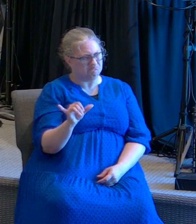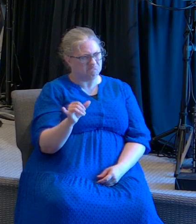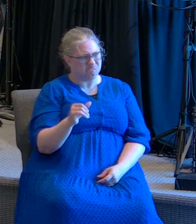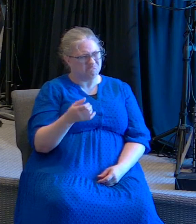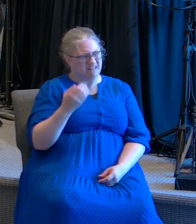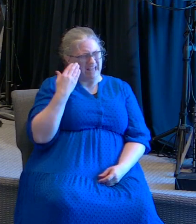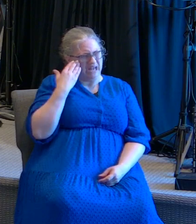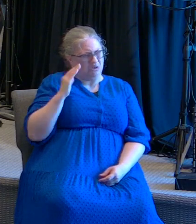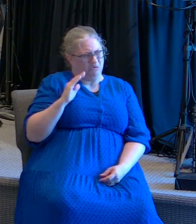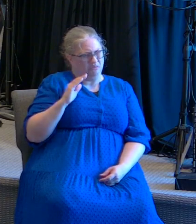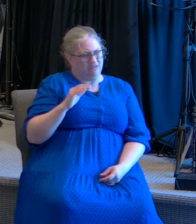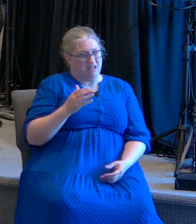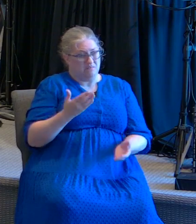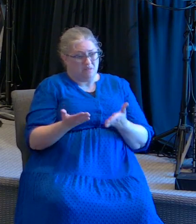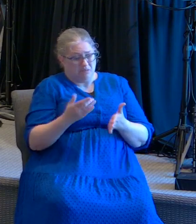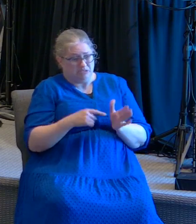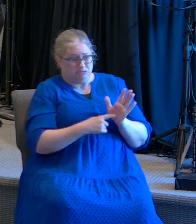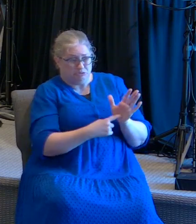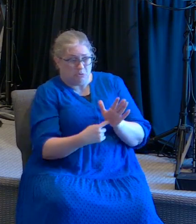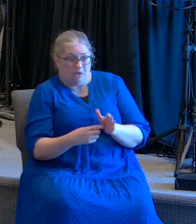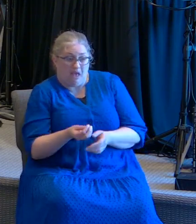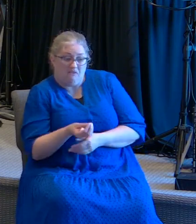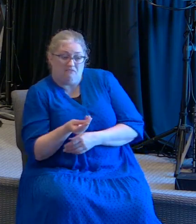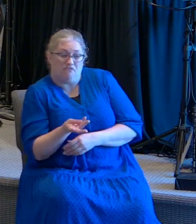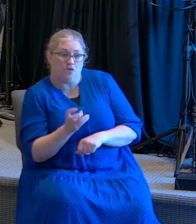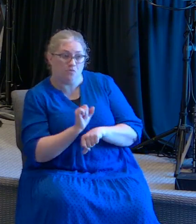I might have showed you a few miracles maybe